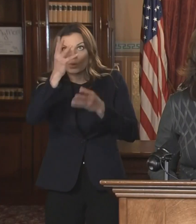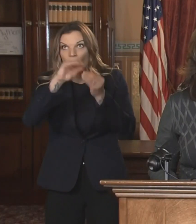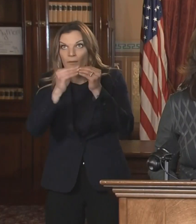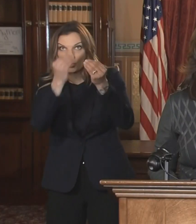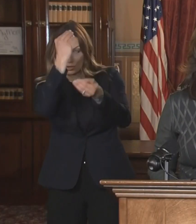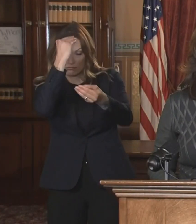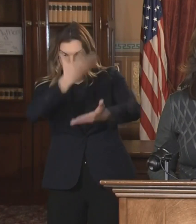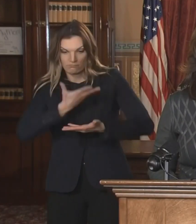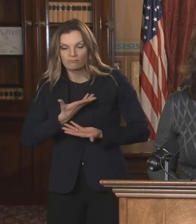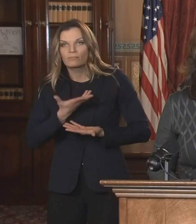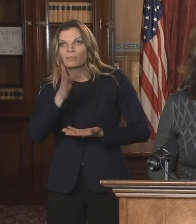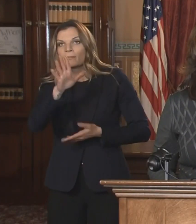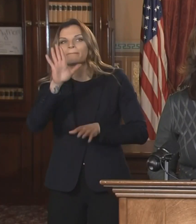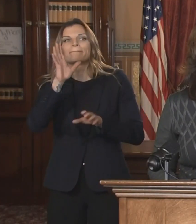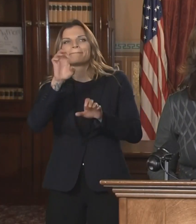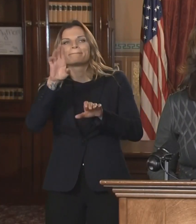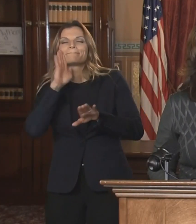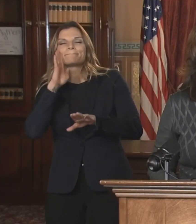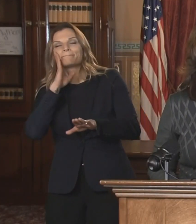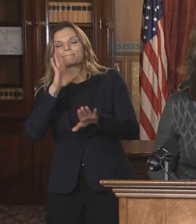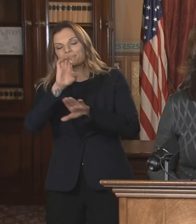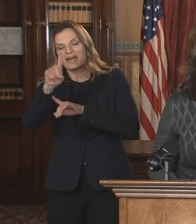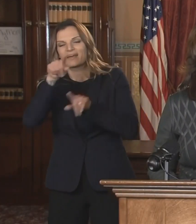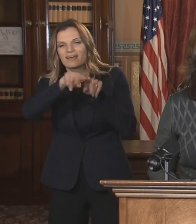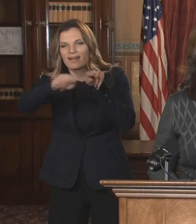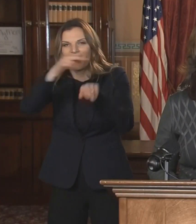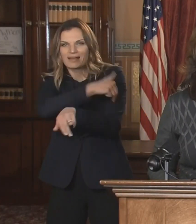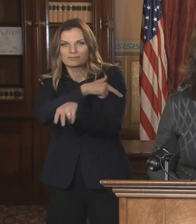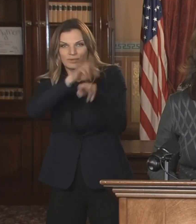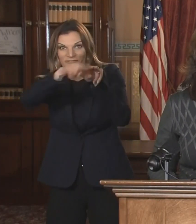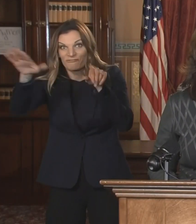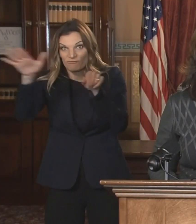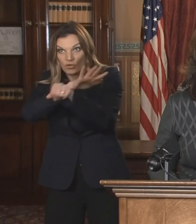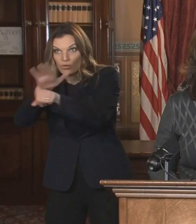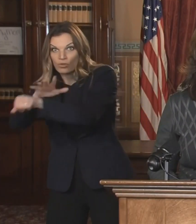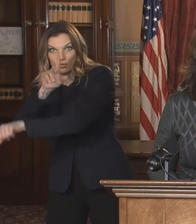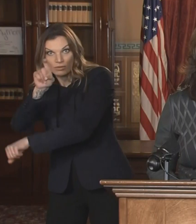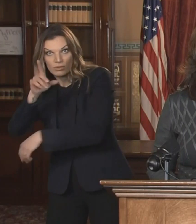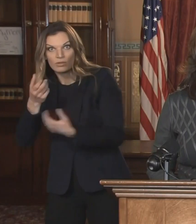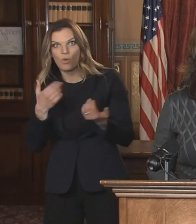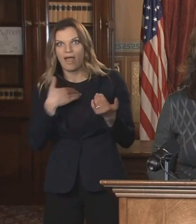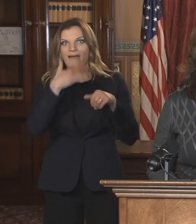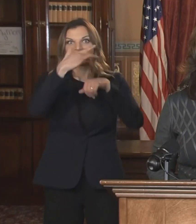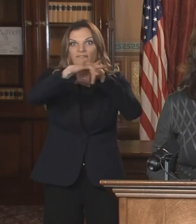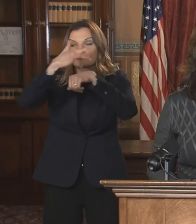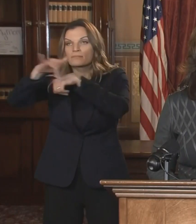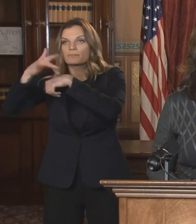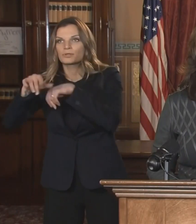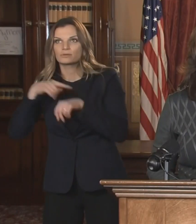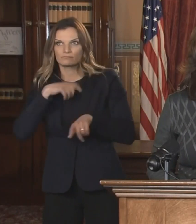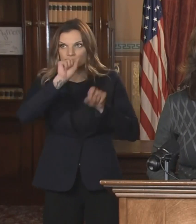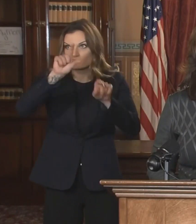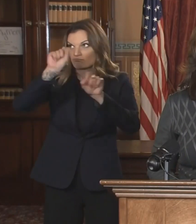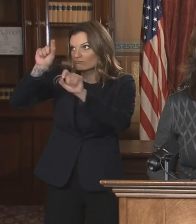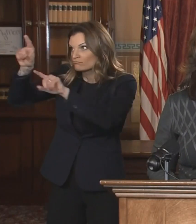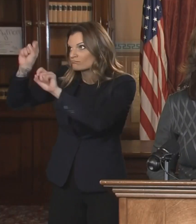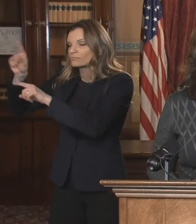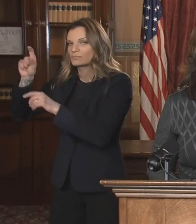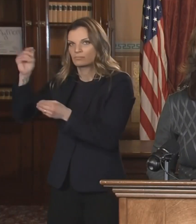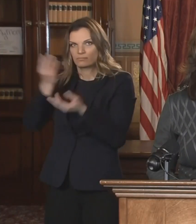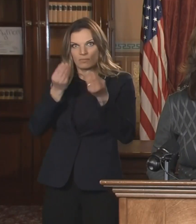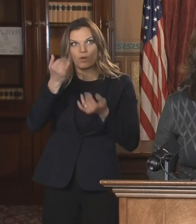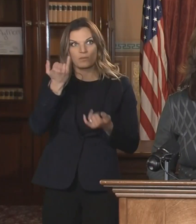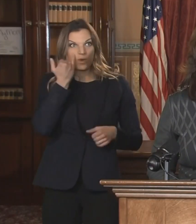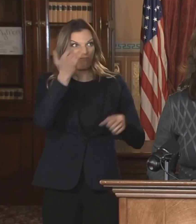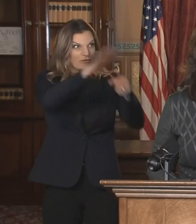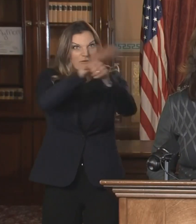trajectory. Um, these are, are two important metrics that we're looking at, right? I, need to reiterate